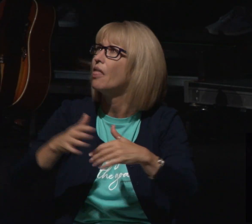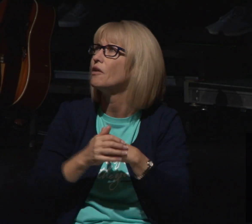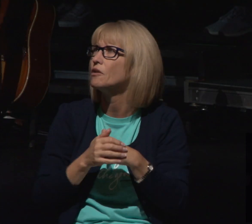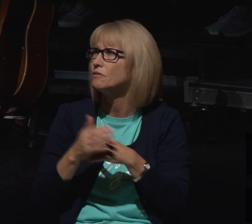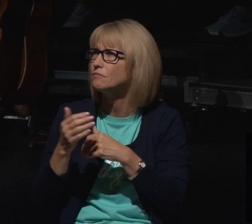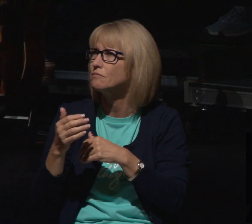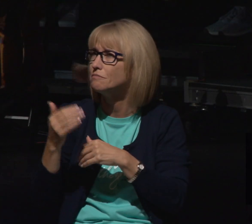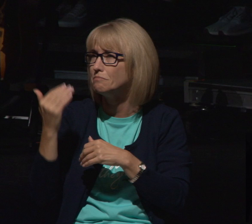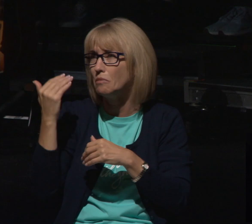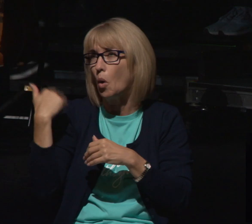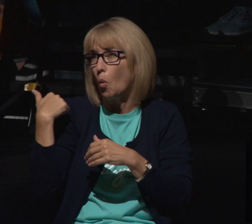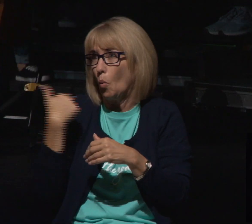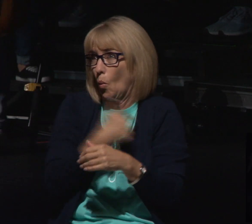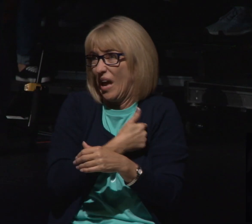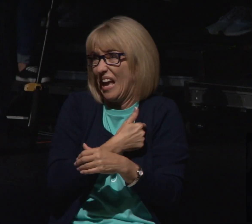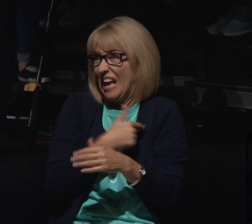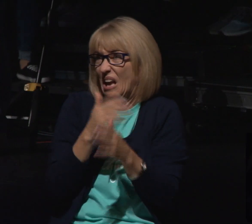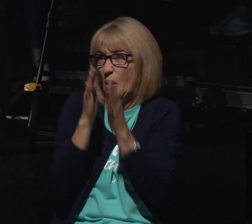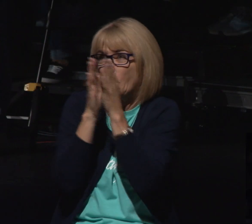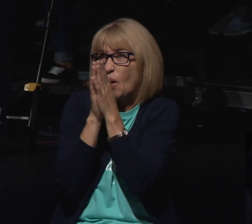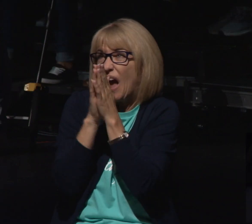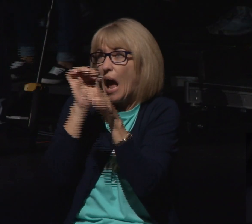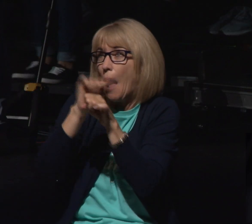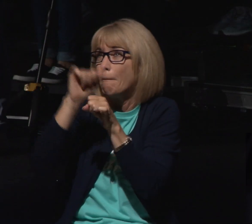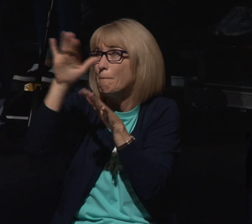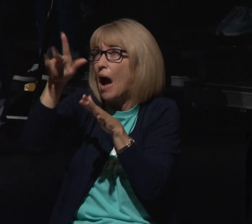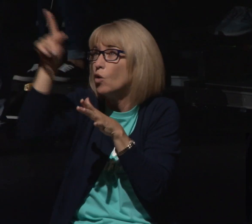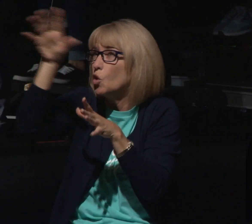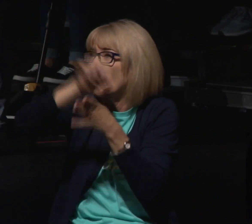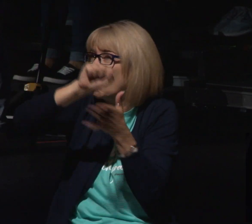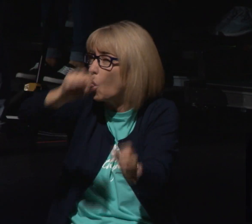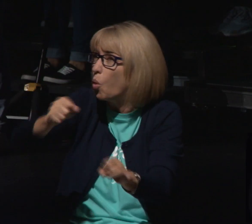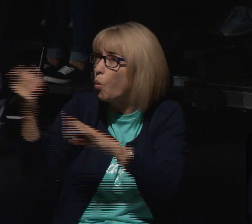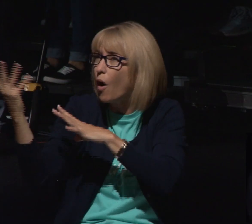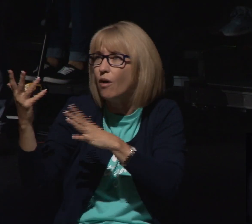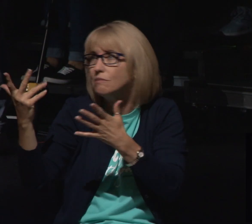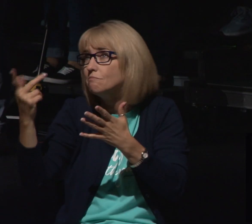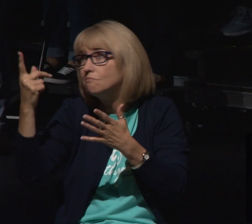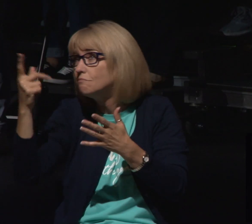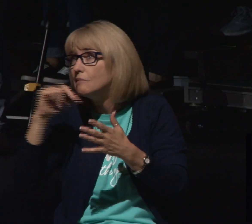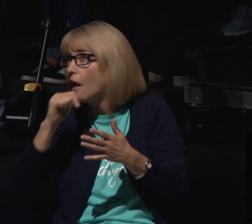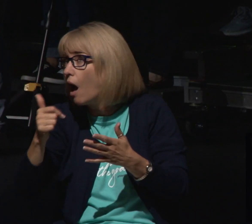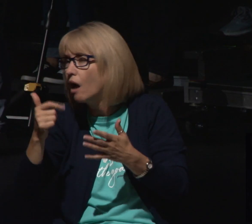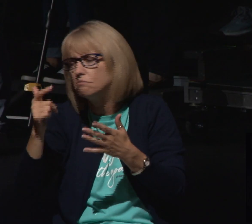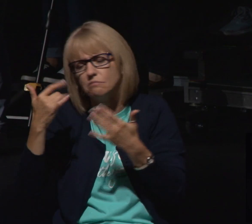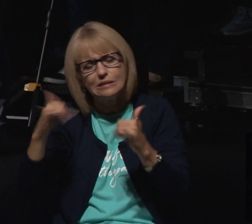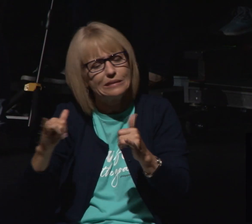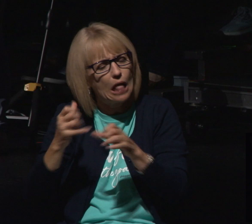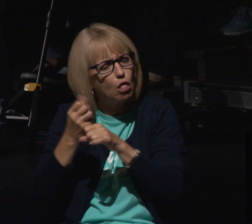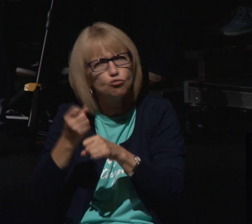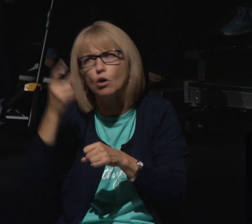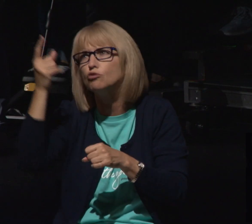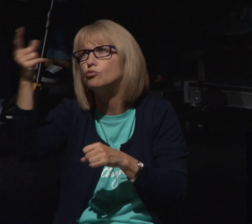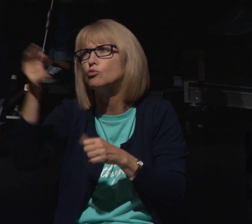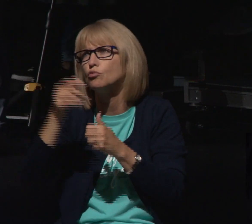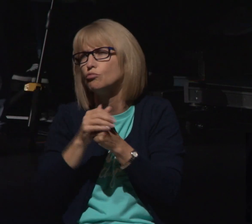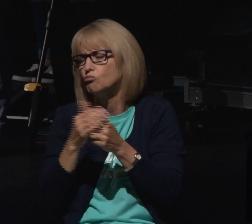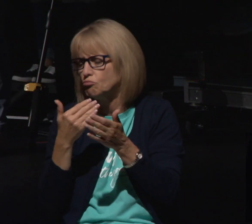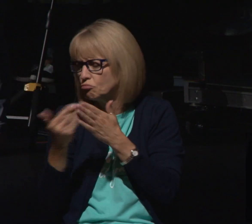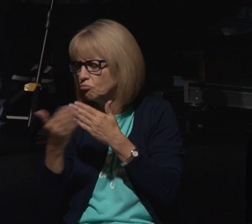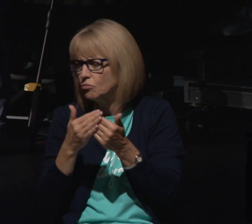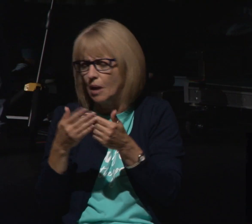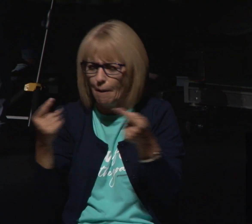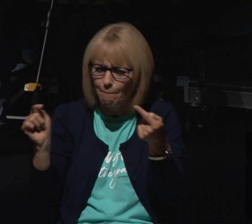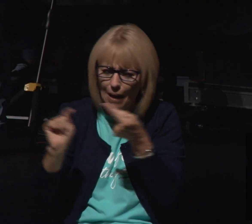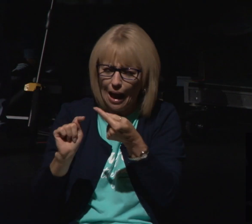though we pray that the mountains be removed and they're not removed immediately help us to trust you in the midst of it father I pray that even